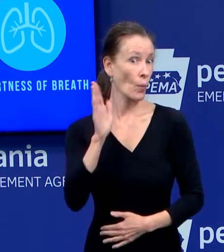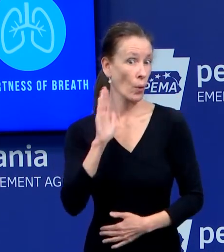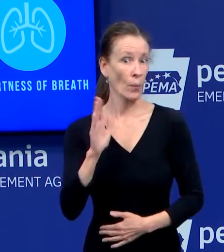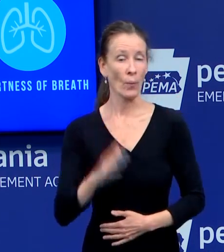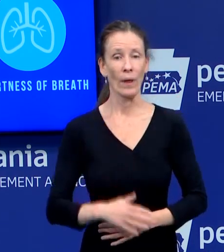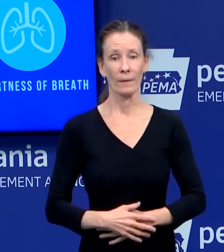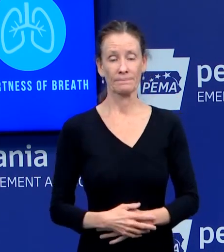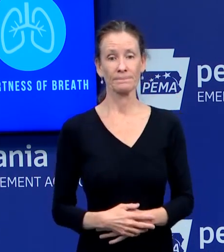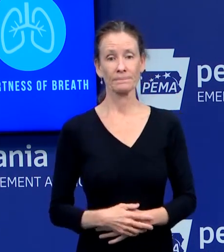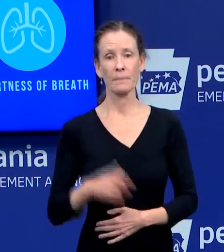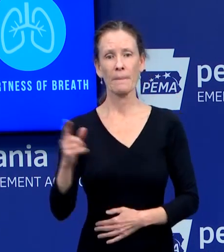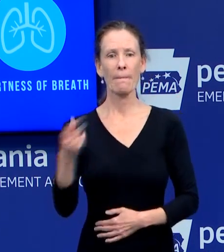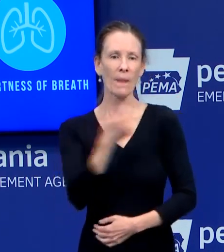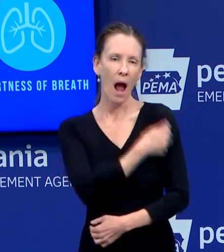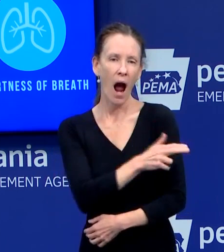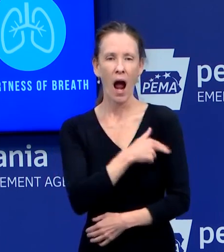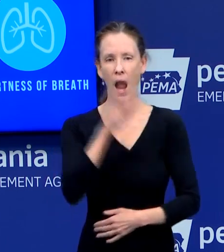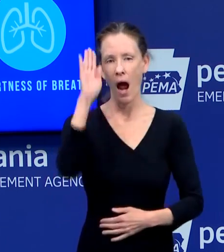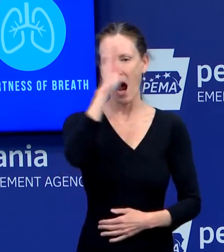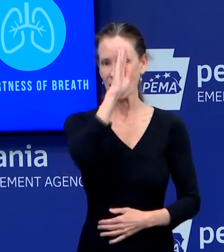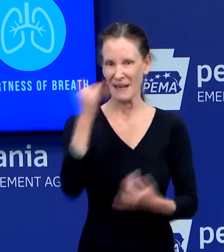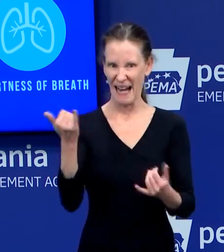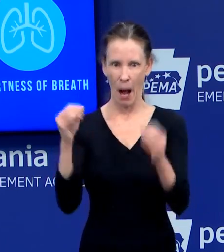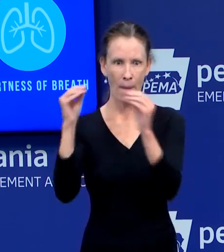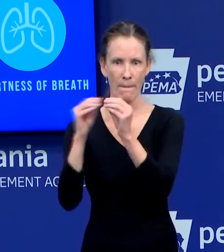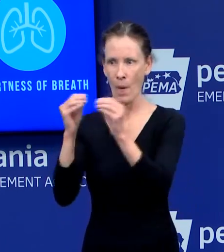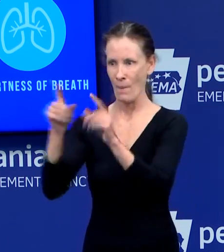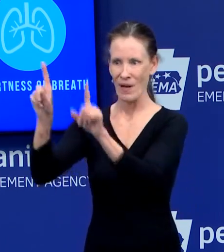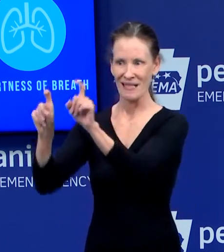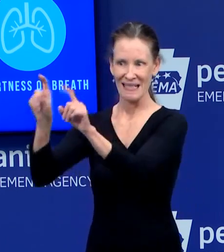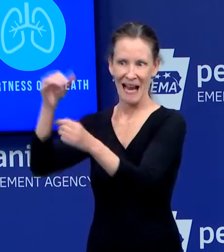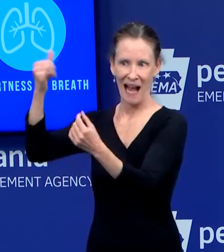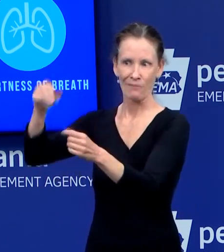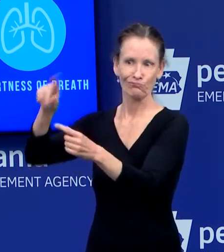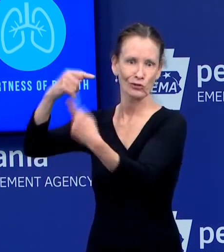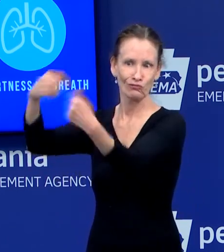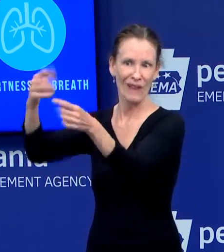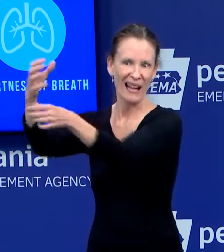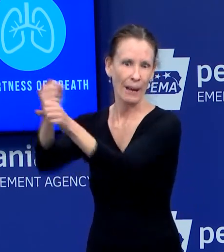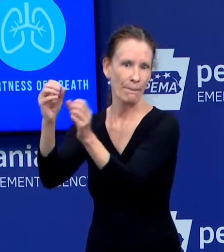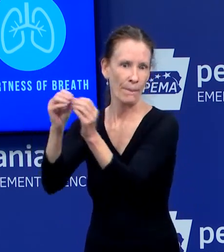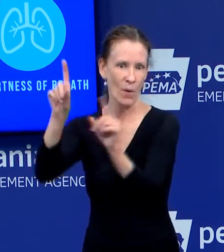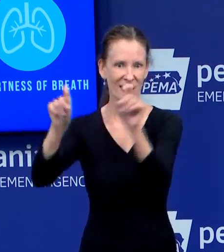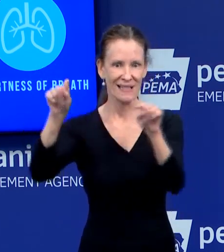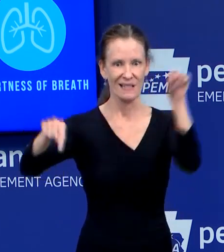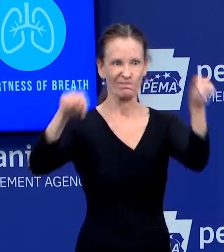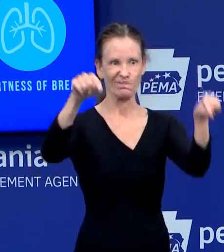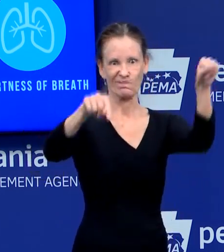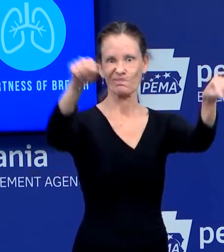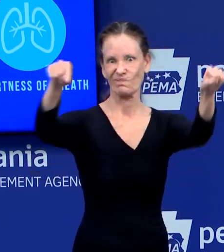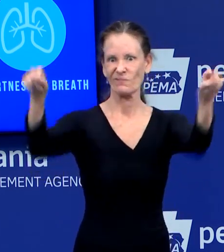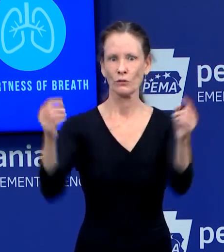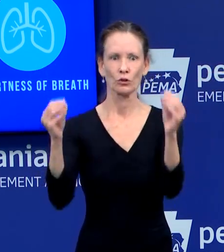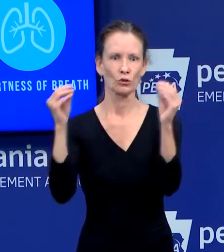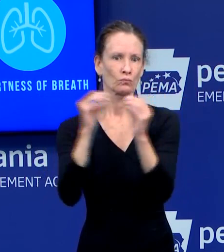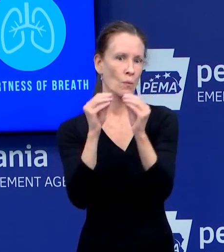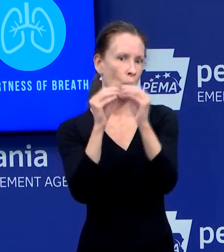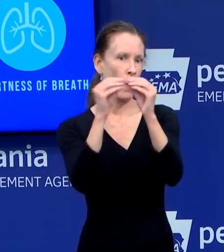systems that are working on developing their own tests so the test can be done in-house from a hospital or health system.